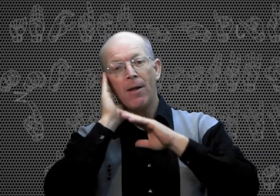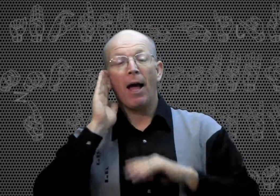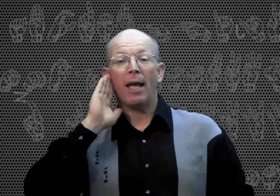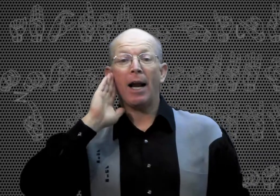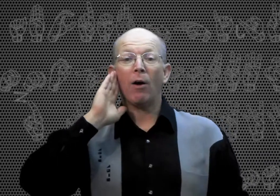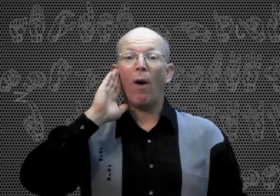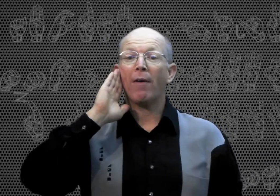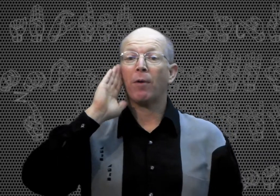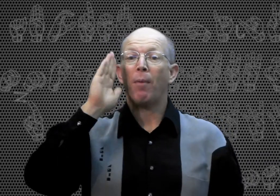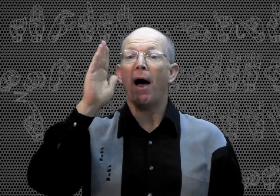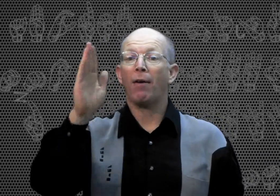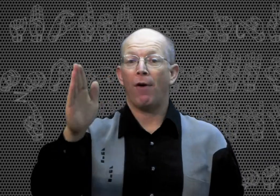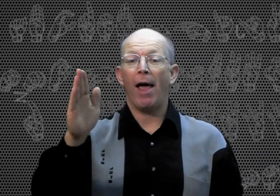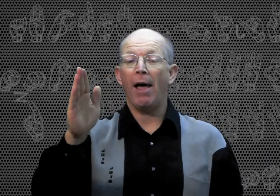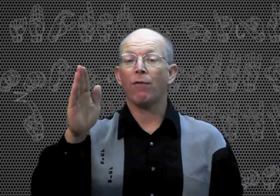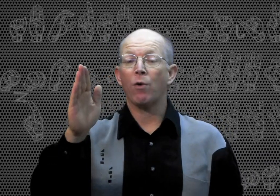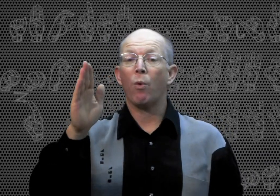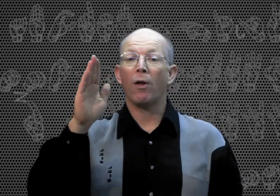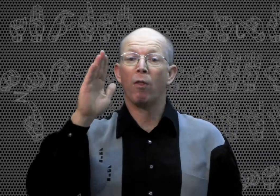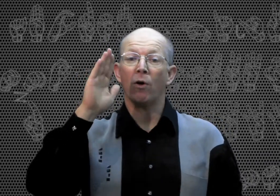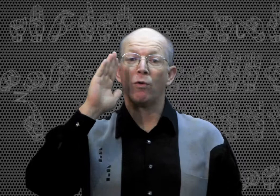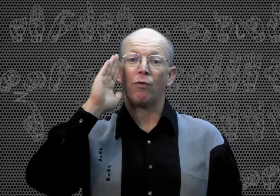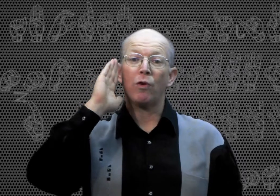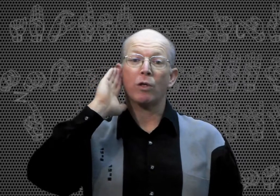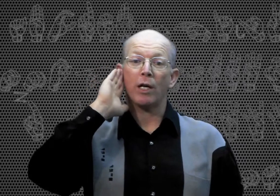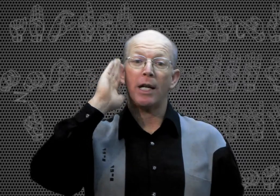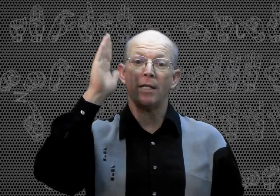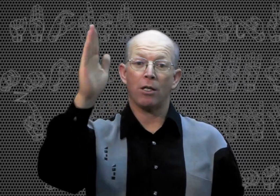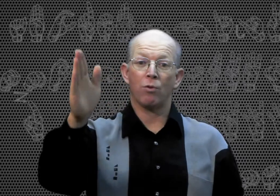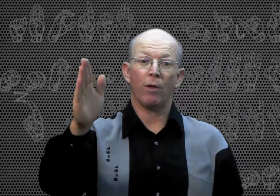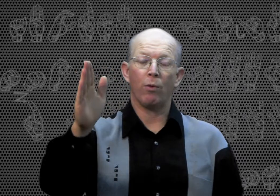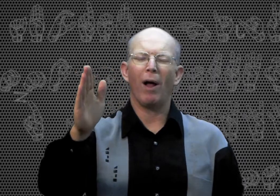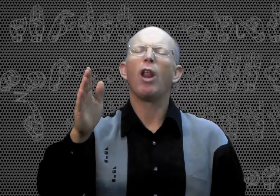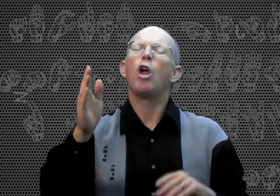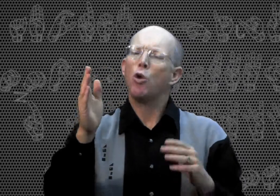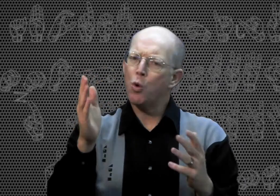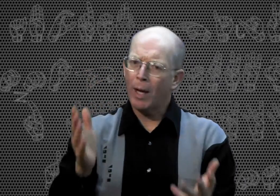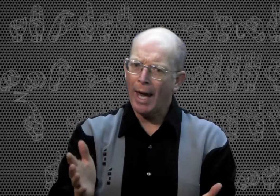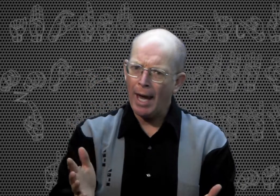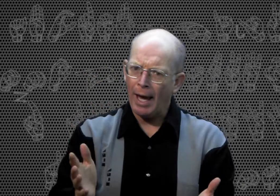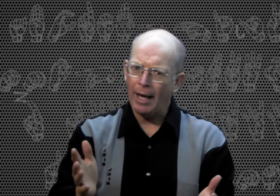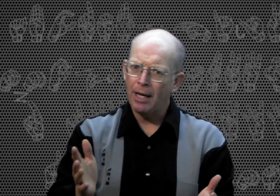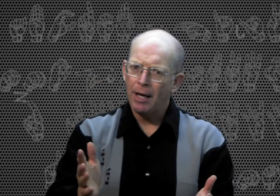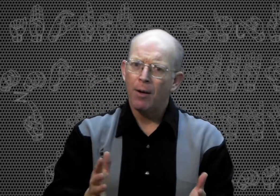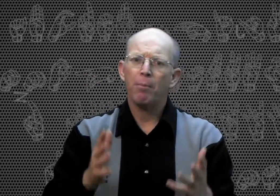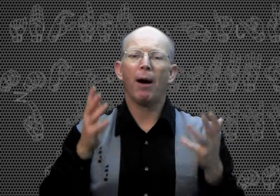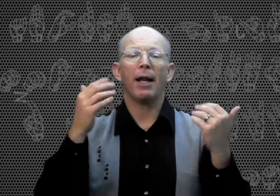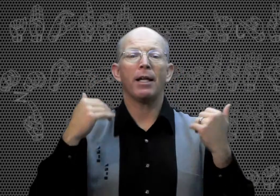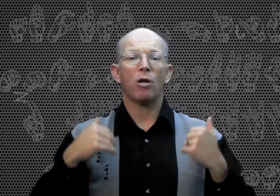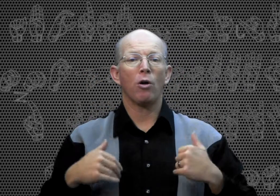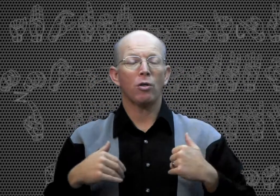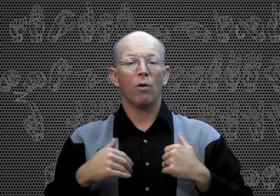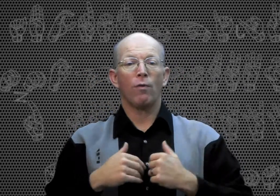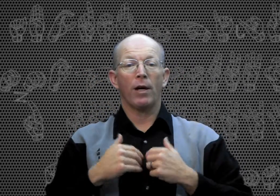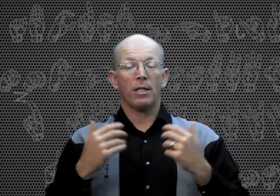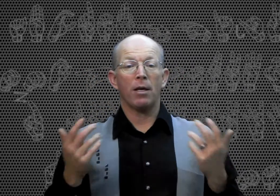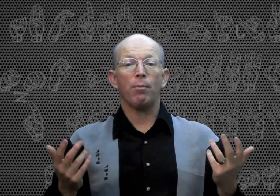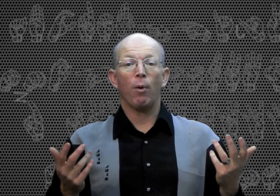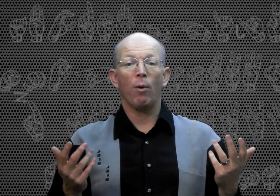Again, I don't have to modify every one of those future tenses with the well. You can, but it's also very simple